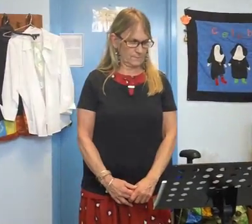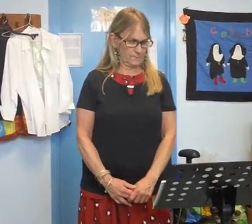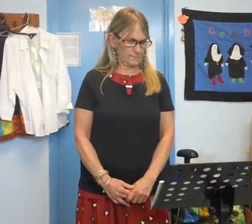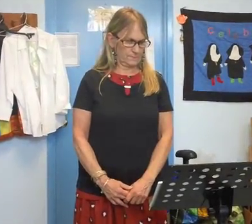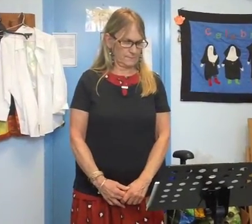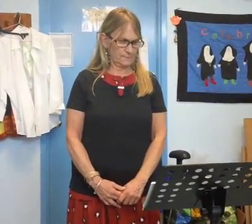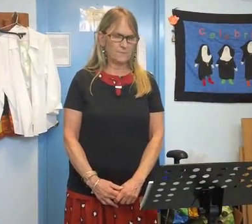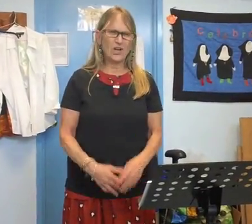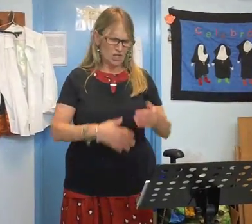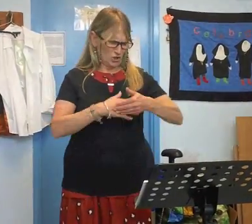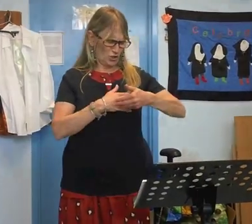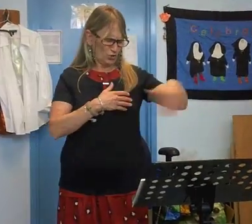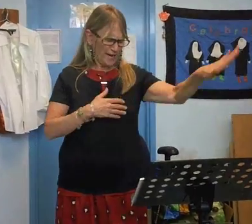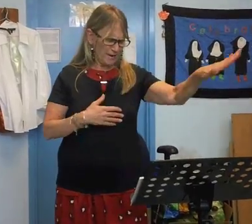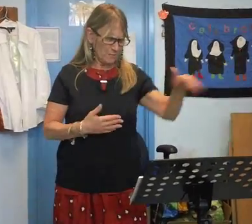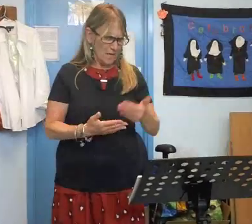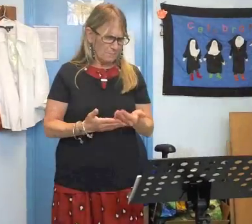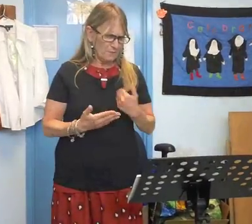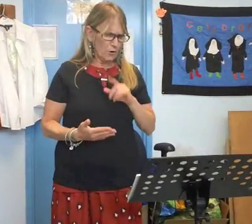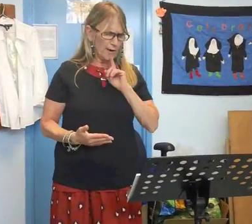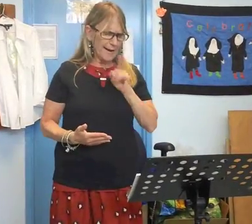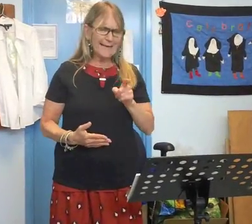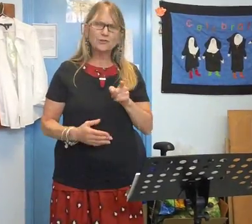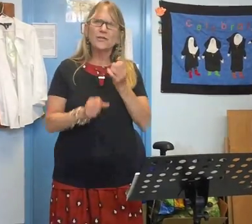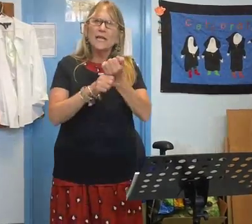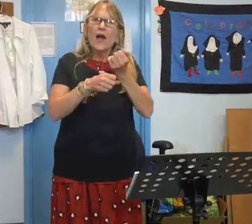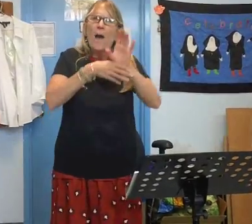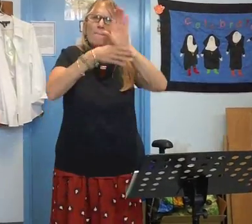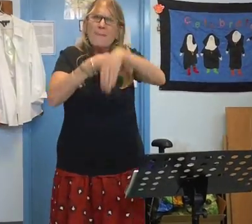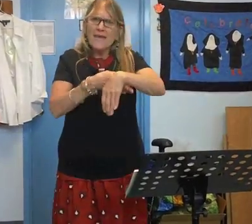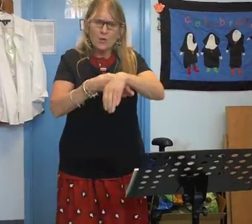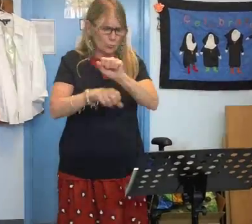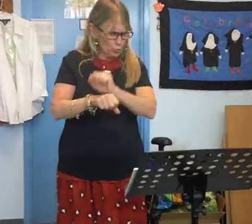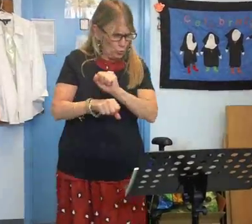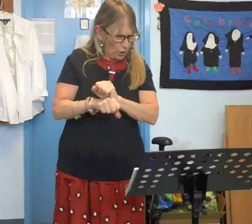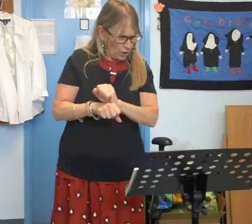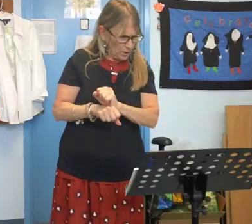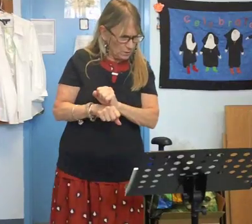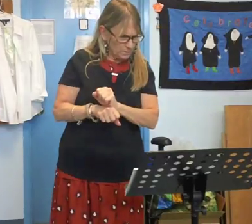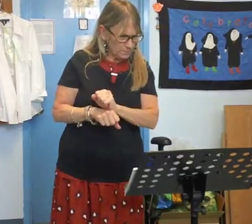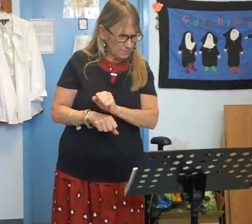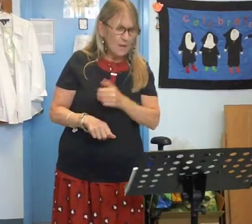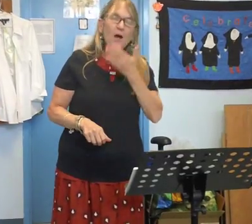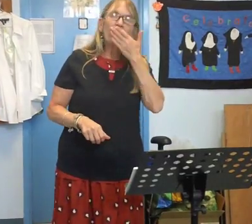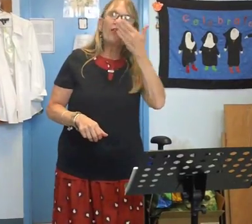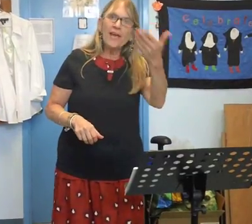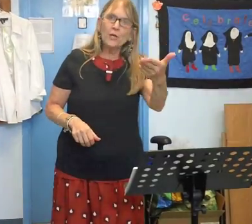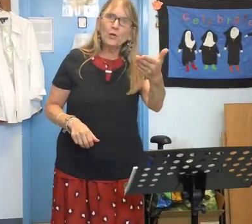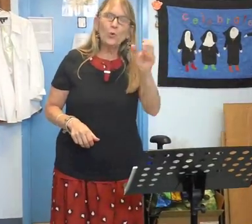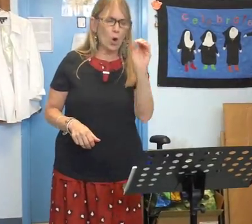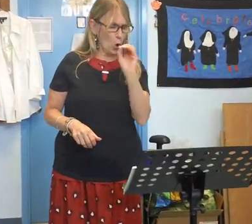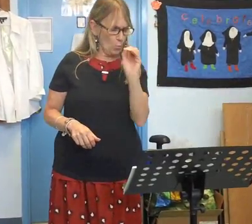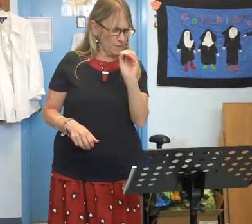scram before I actually make you do work thank you Omia